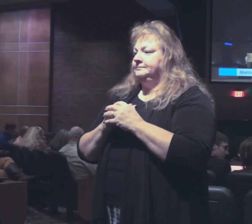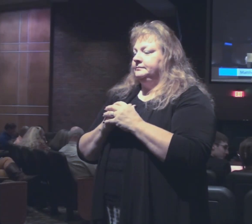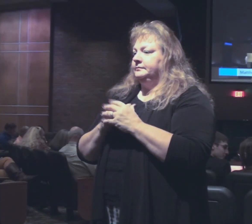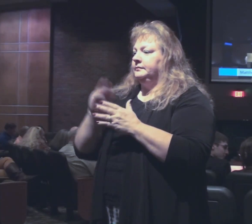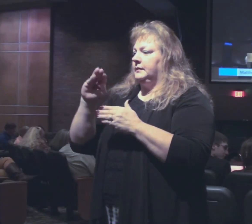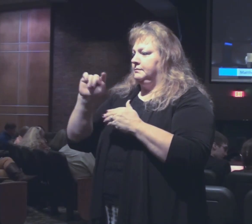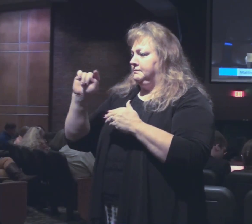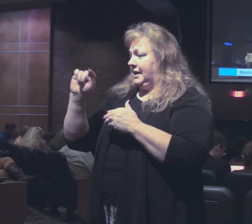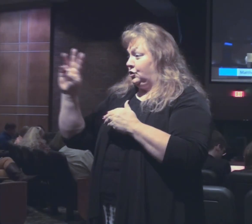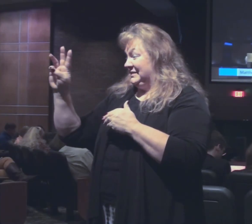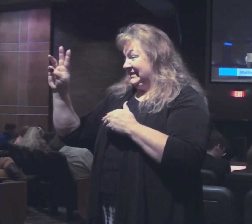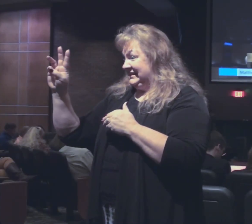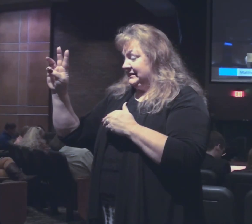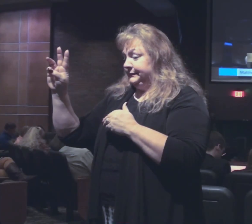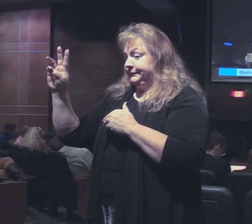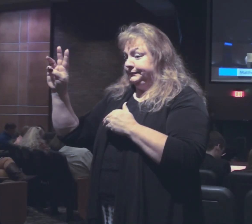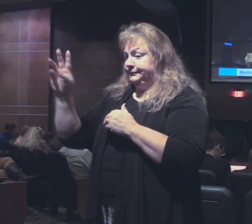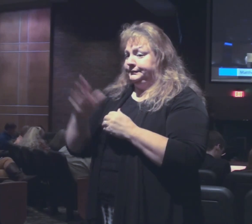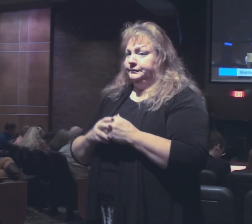Matthew chapter 6.